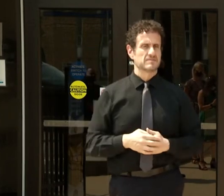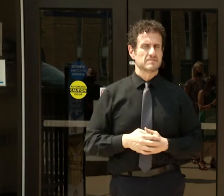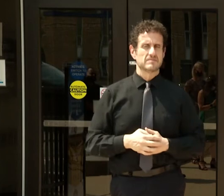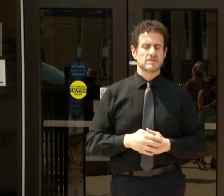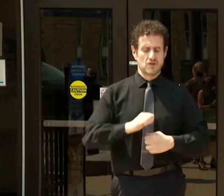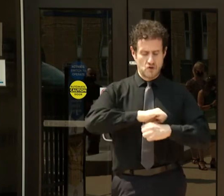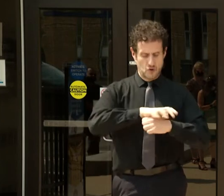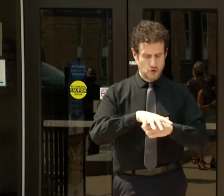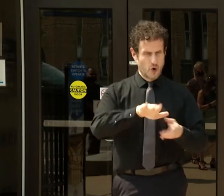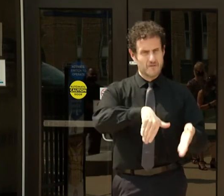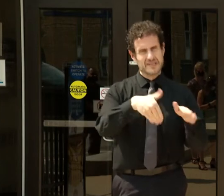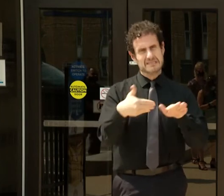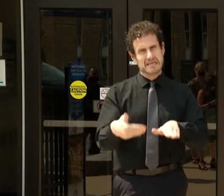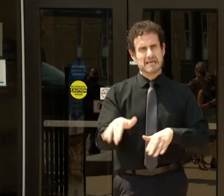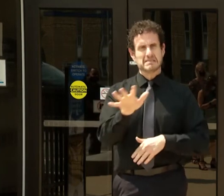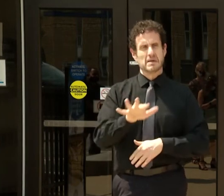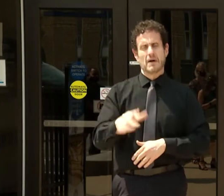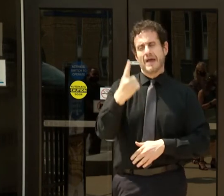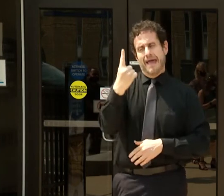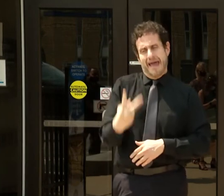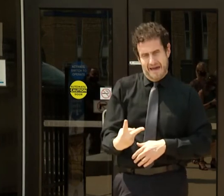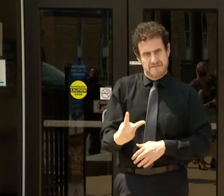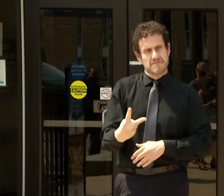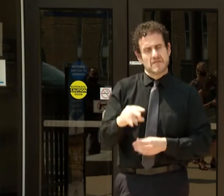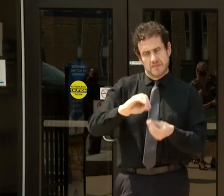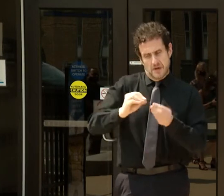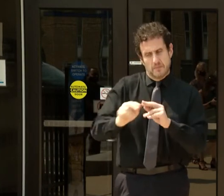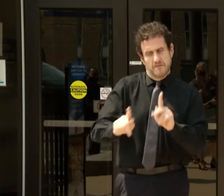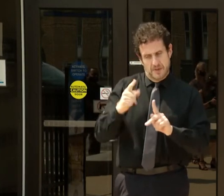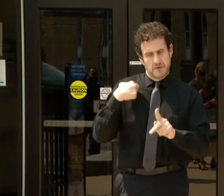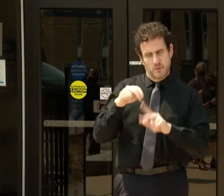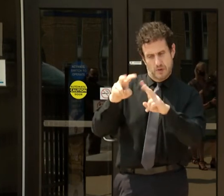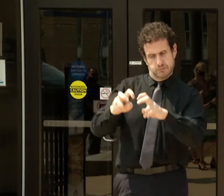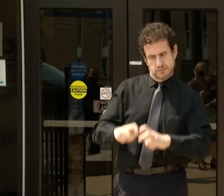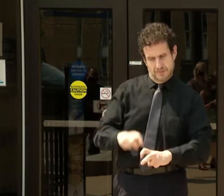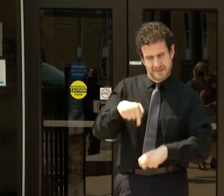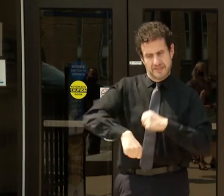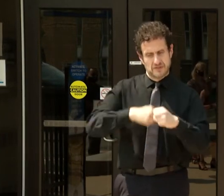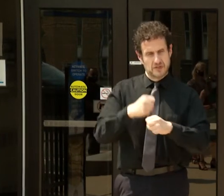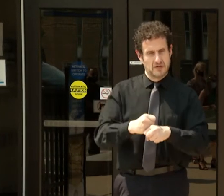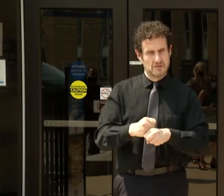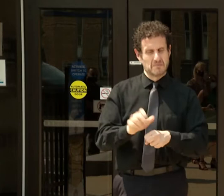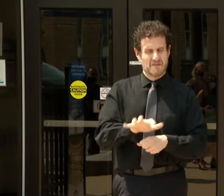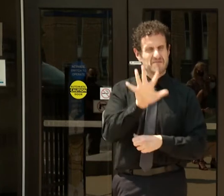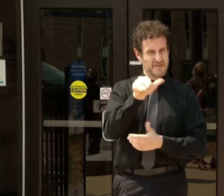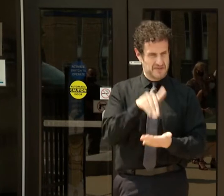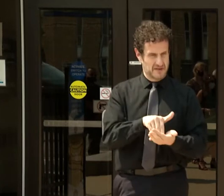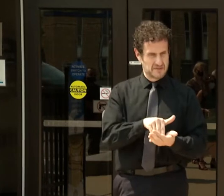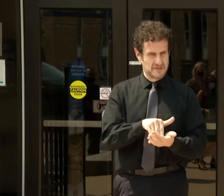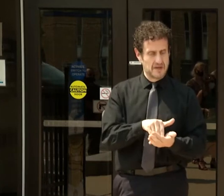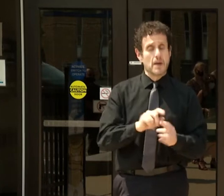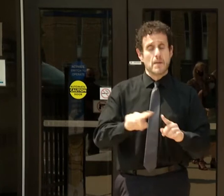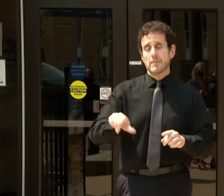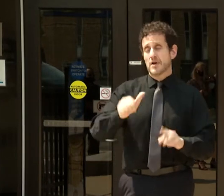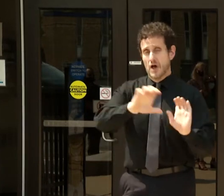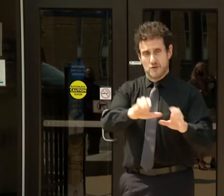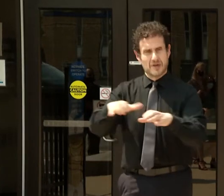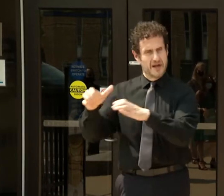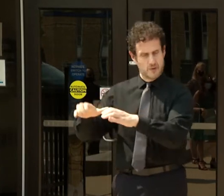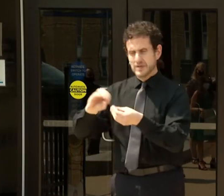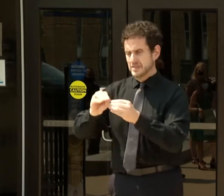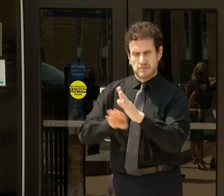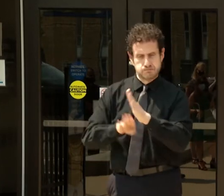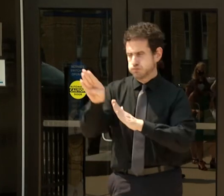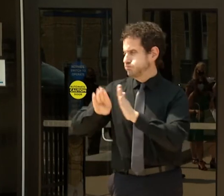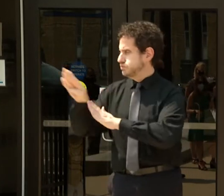deaths make up approximately half the medical examiner's cases this year, deaths in other categories are soaring.